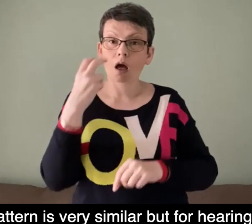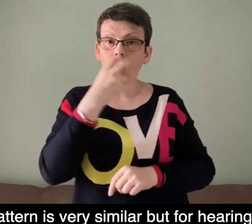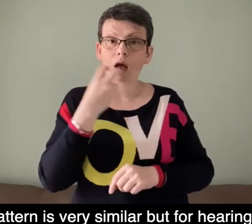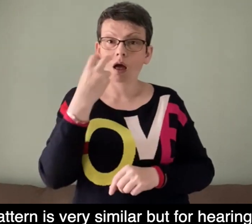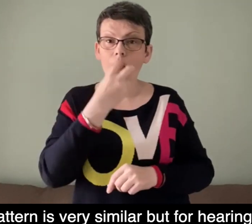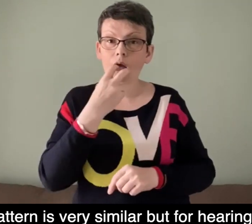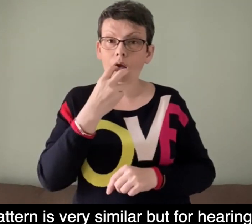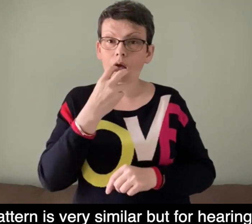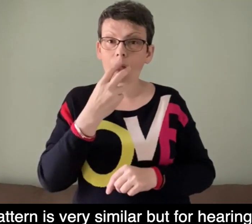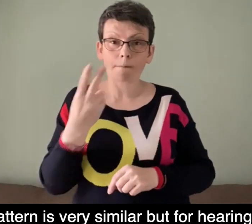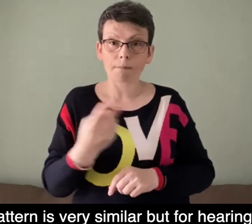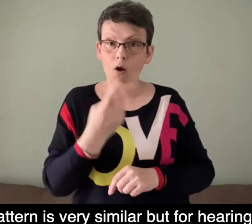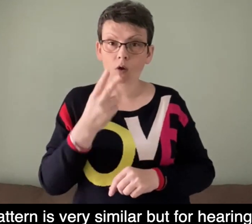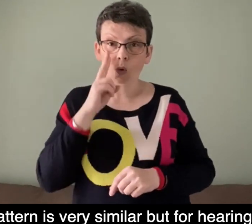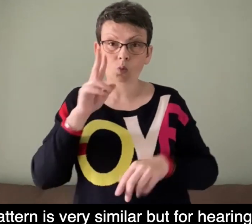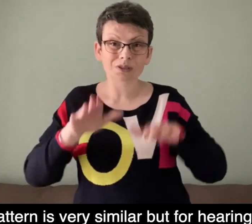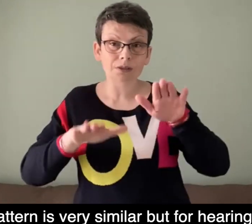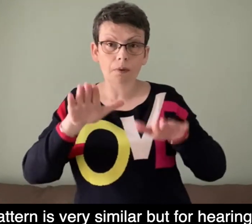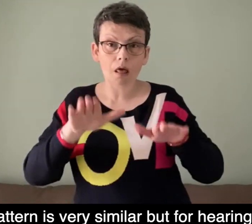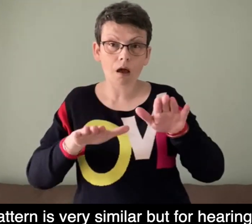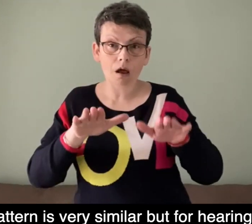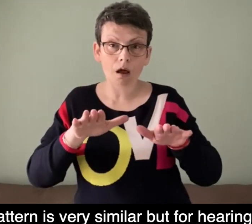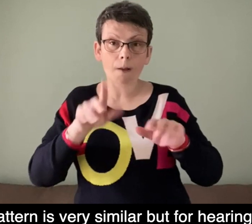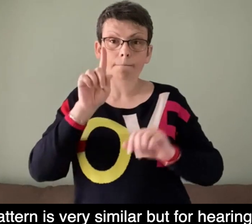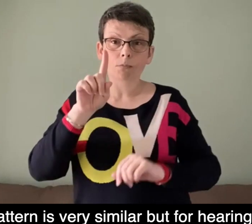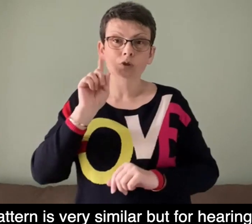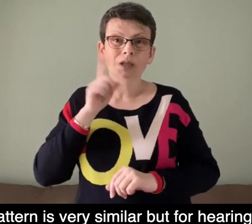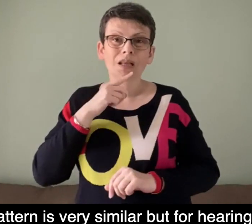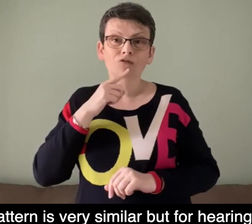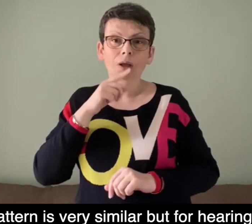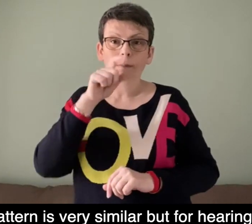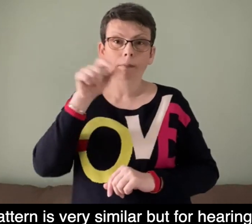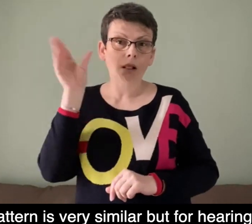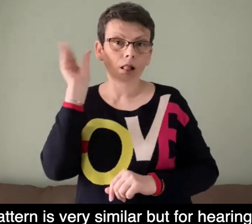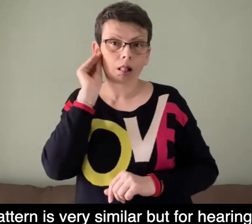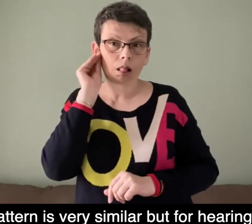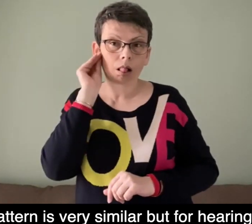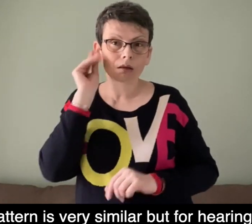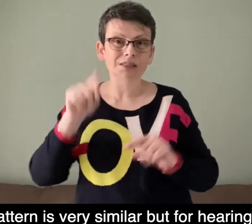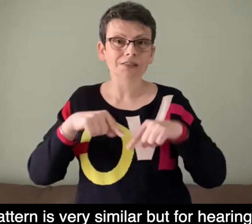The lip pattern is very similar, but for hearing people, these words sound different.